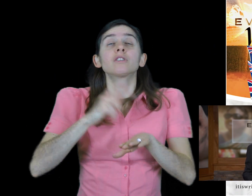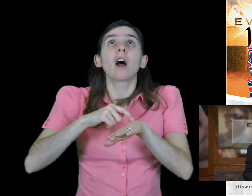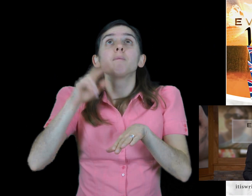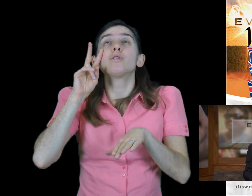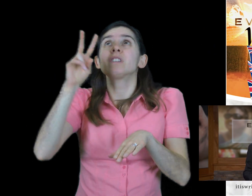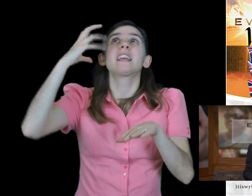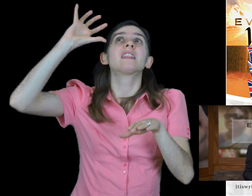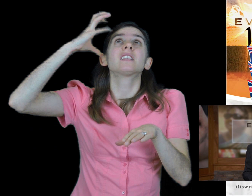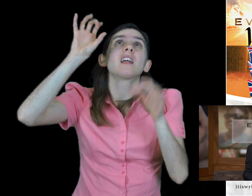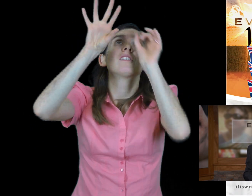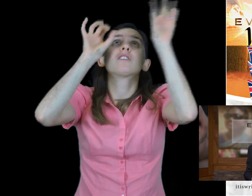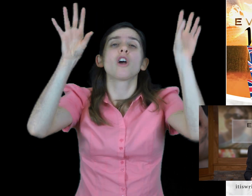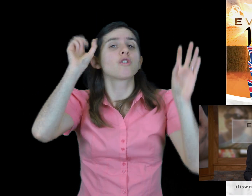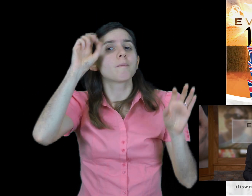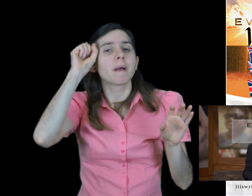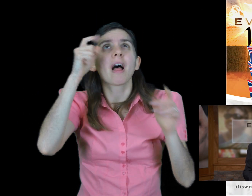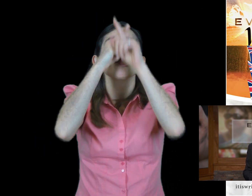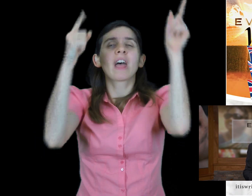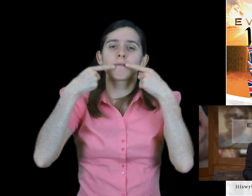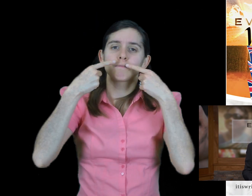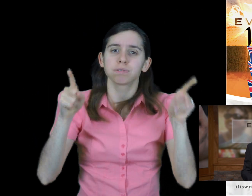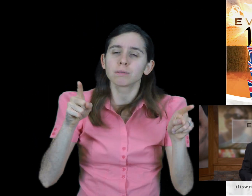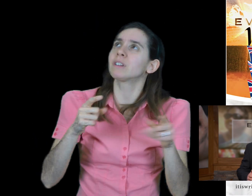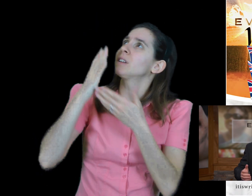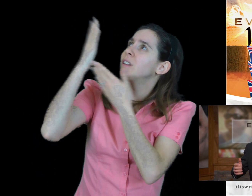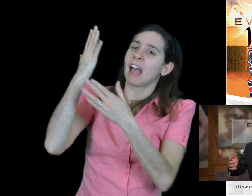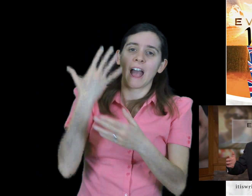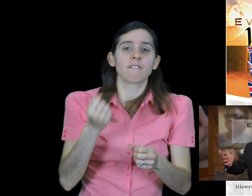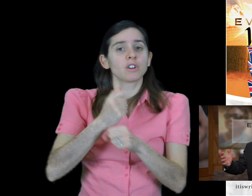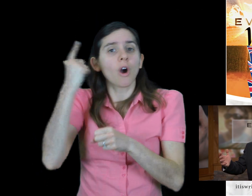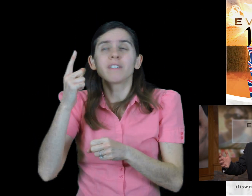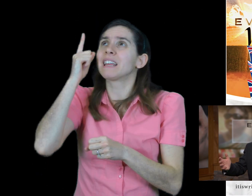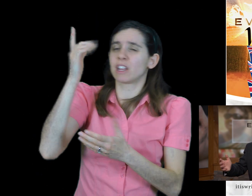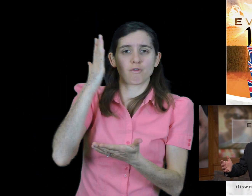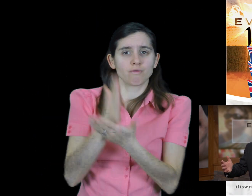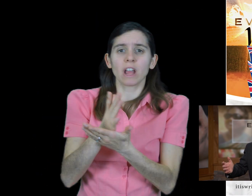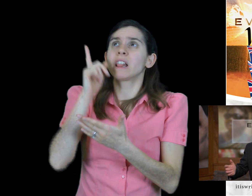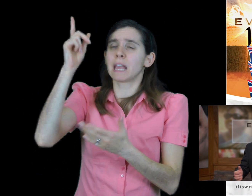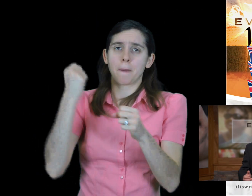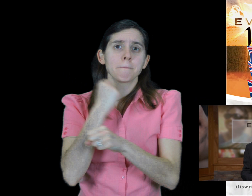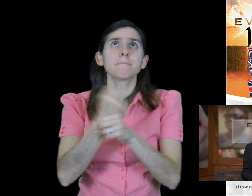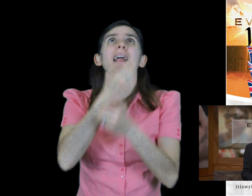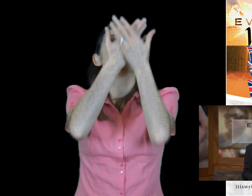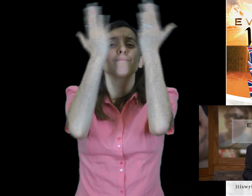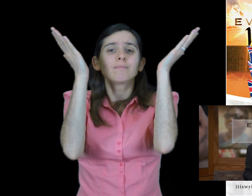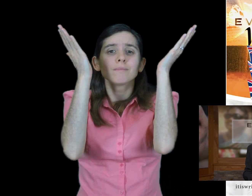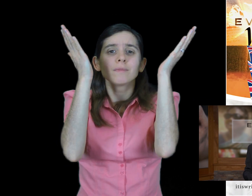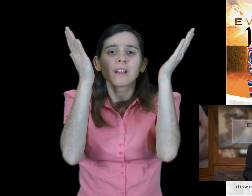they're telling you. There is a God. He is real. This is the work of His hands. And this vast God